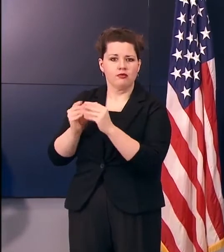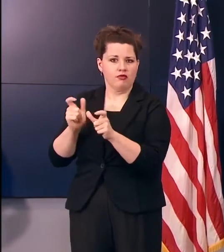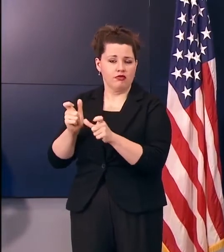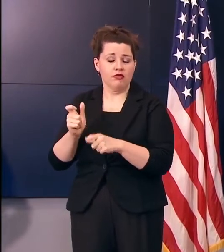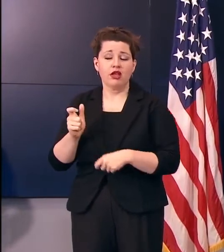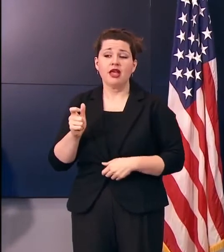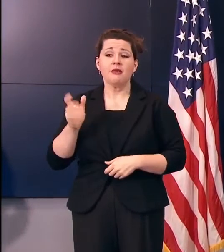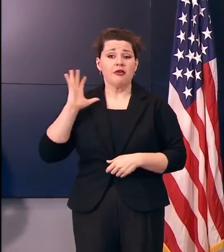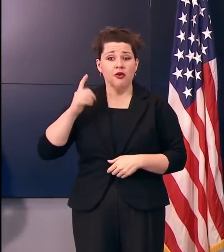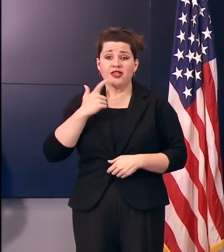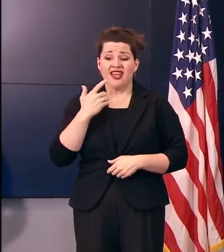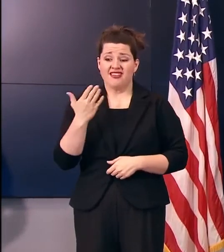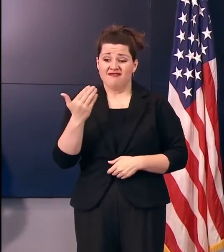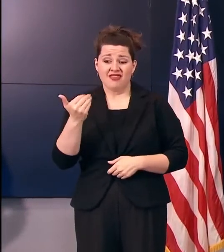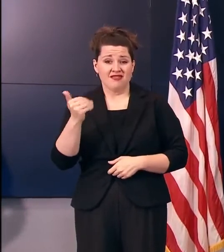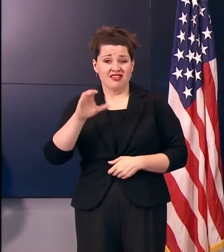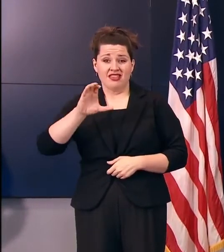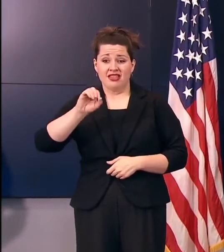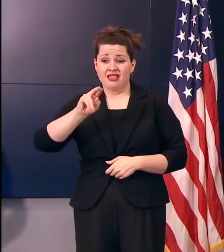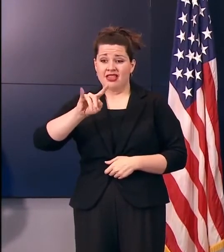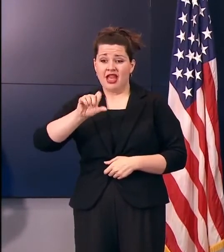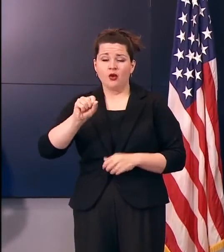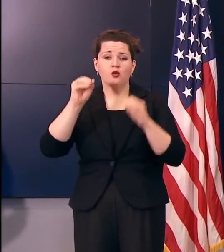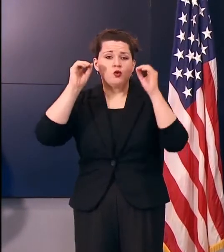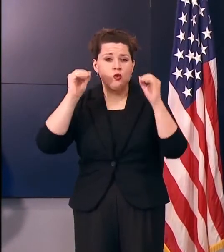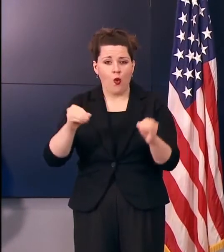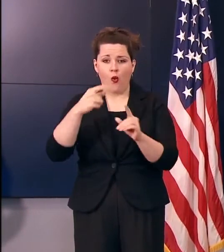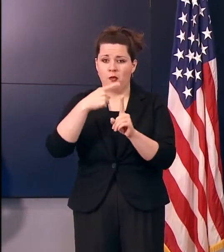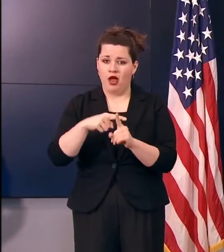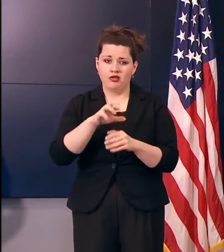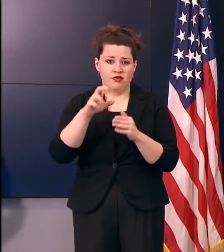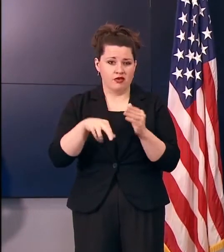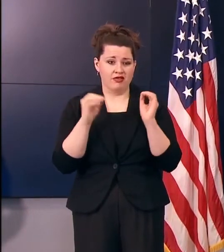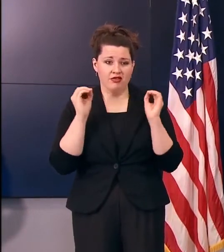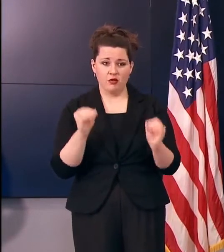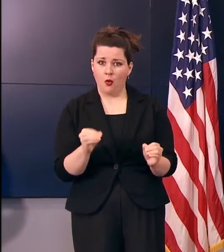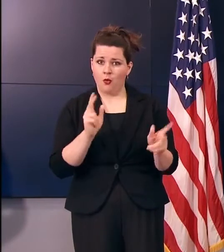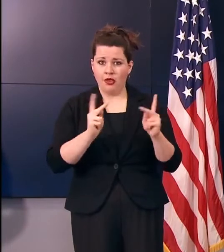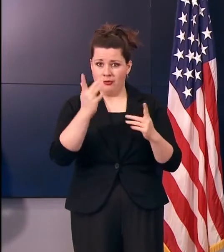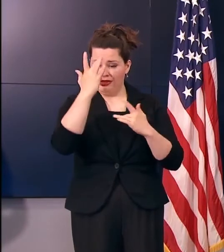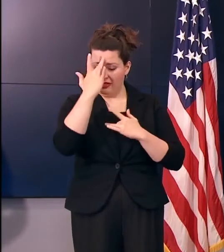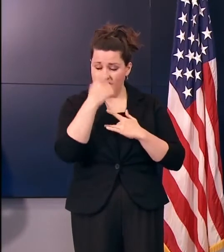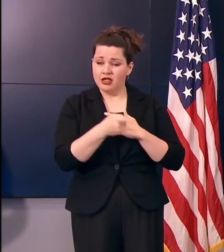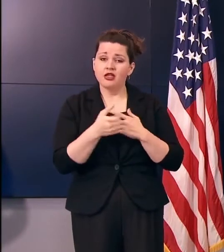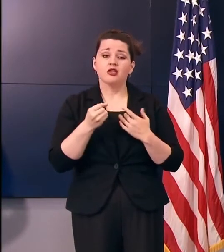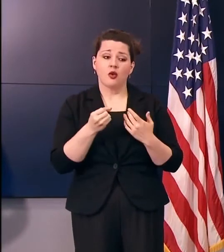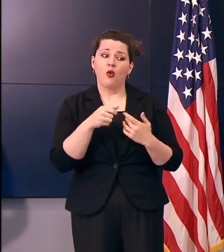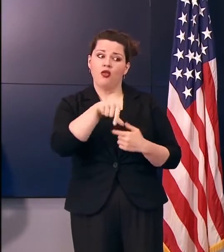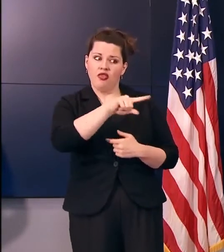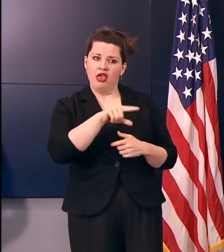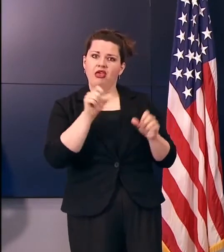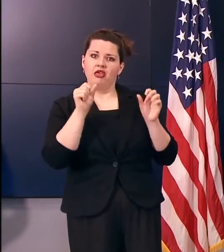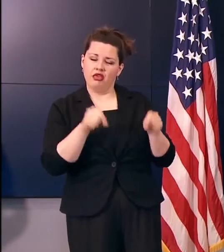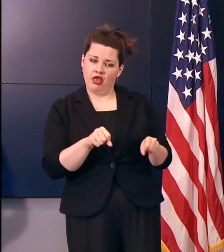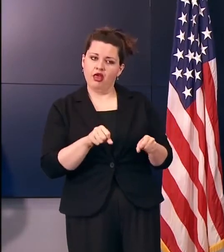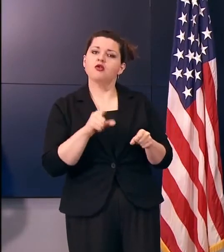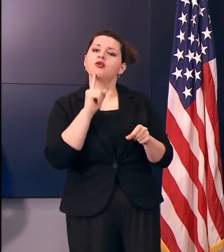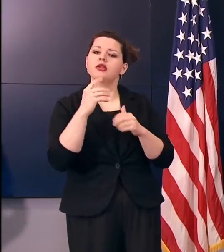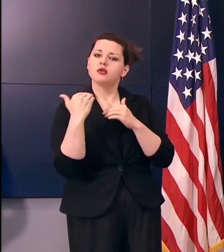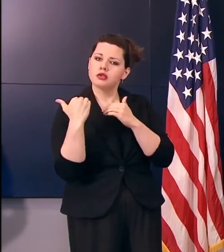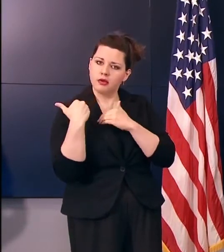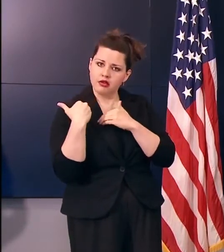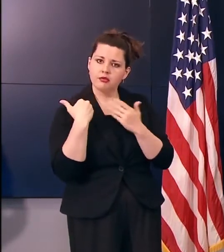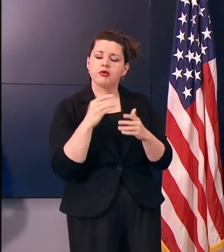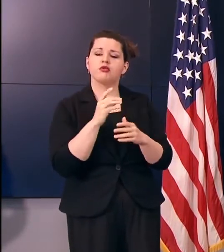15 counties that have had no activity whatsoever. And so they are at a place where we can start to, in a very responsible